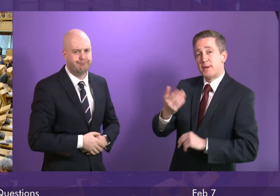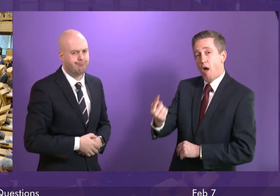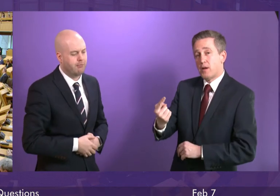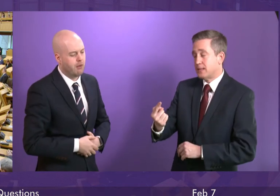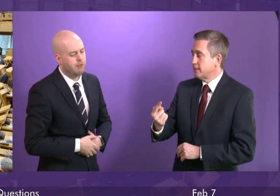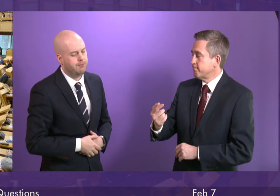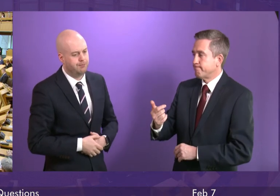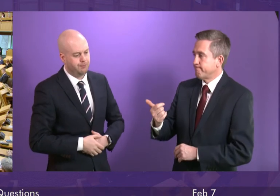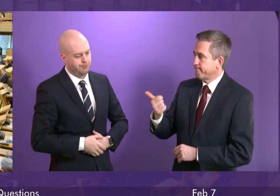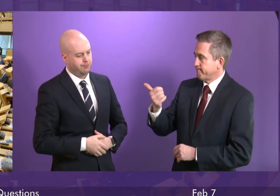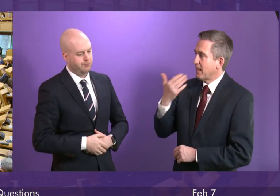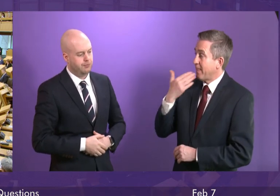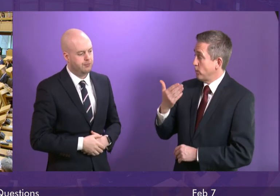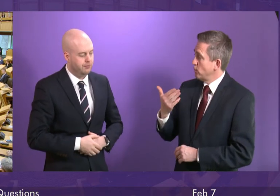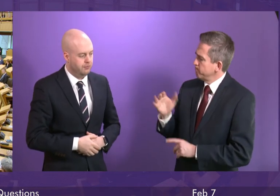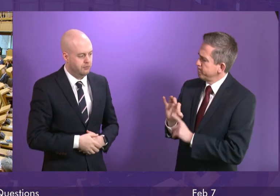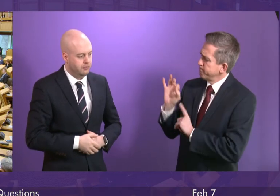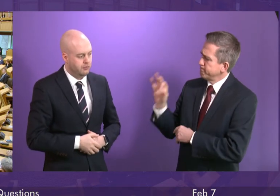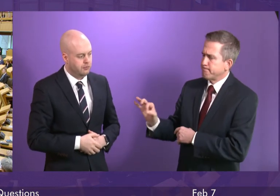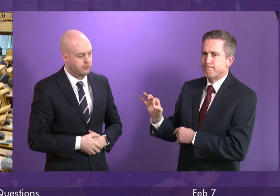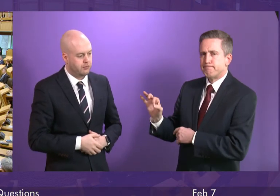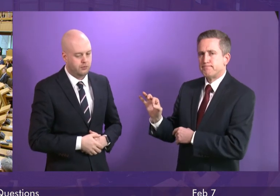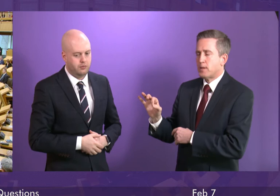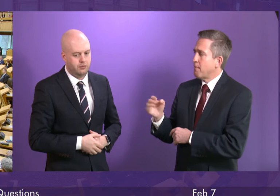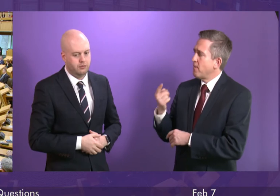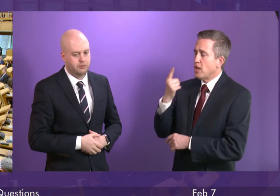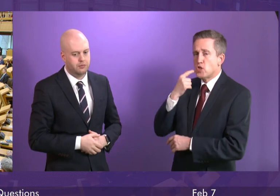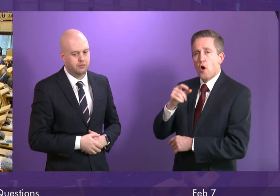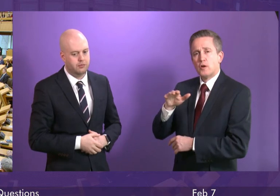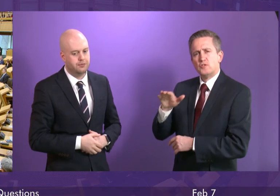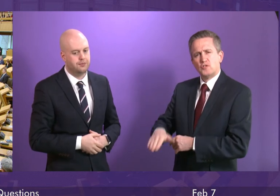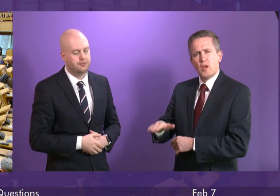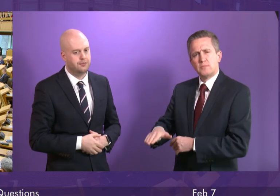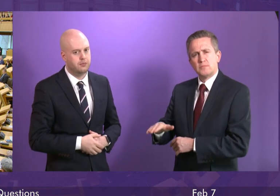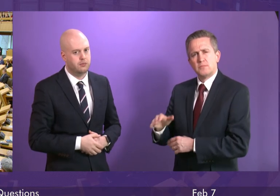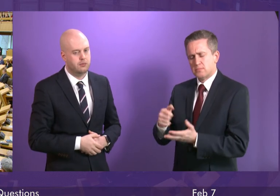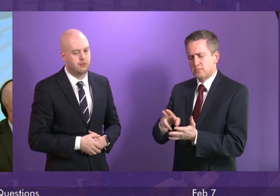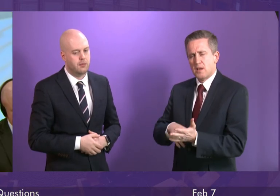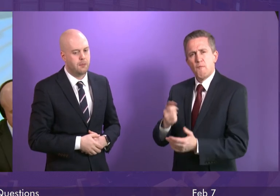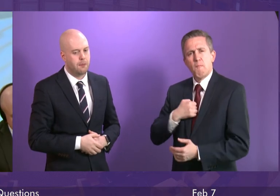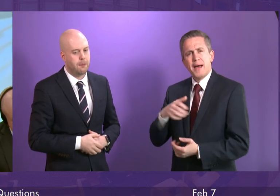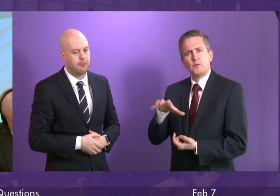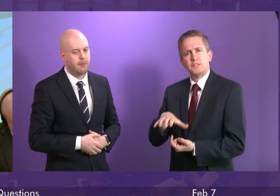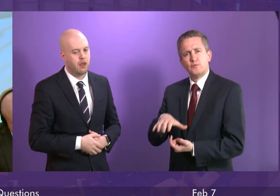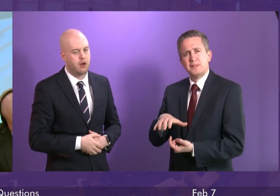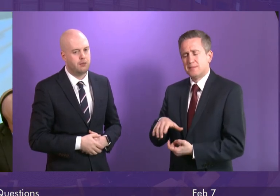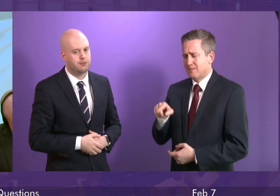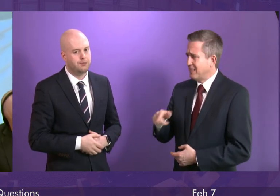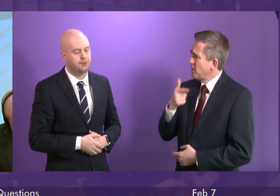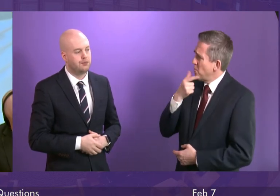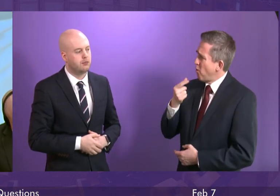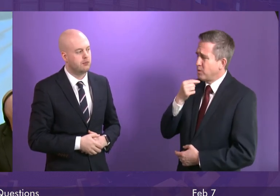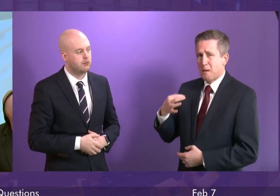Thank you very much, Presiding Officer. I wish to raise the case of the young son of a constituent. This wee lad's medical